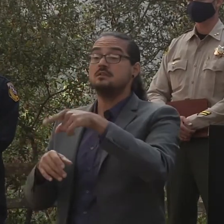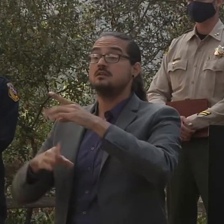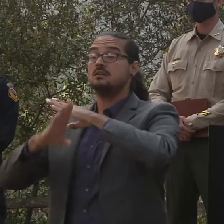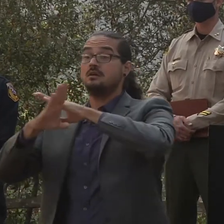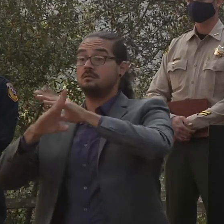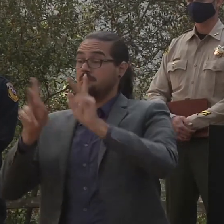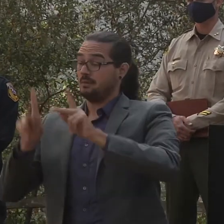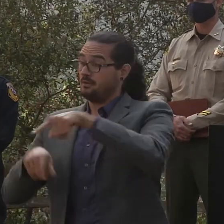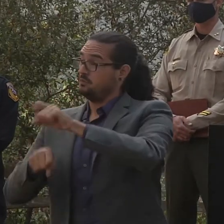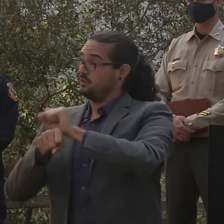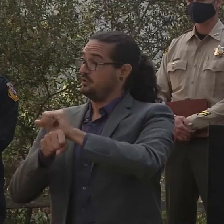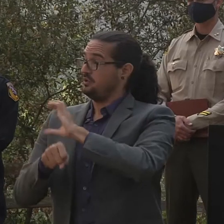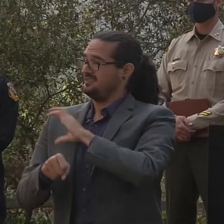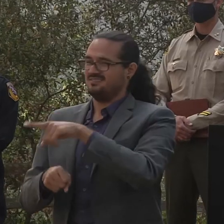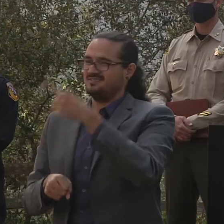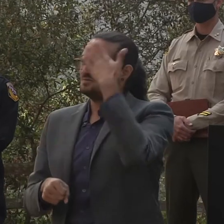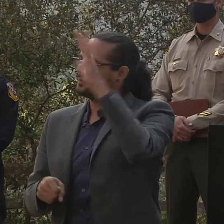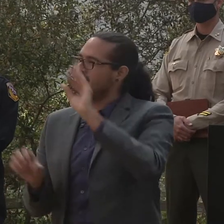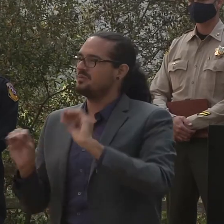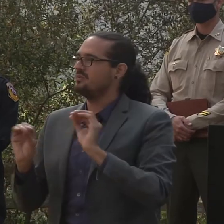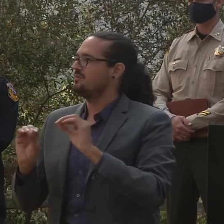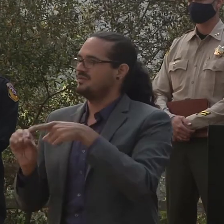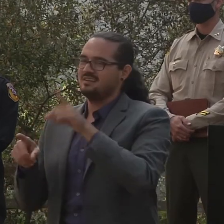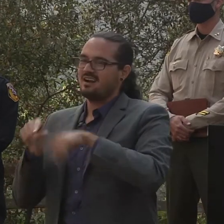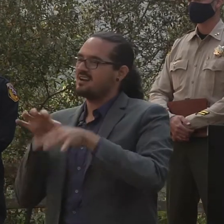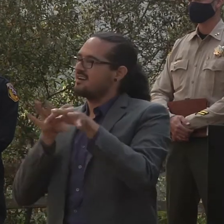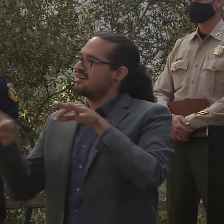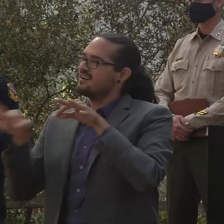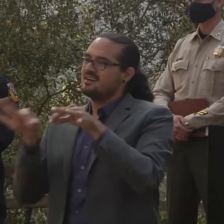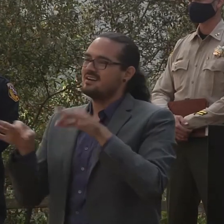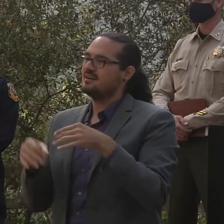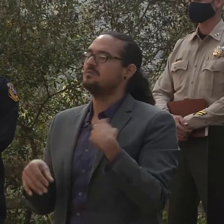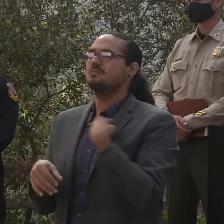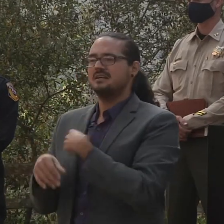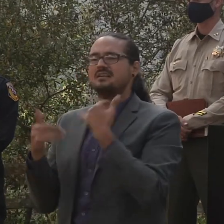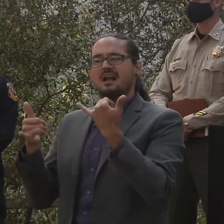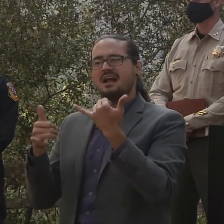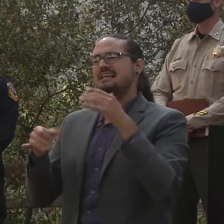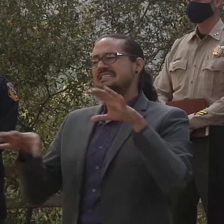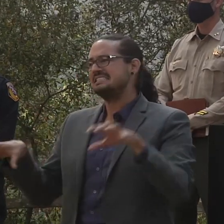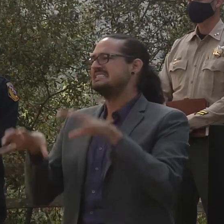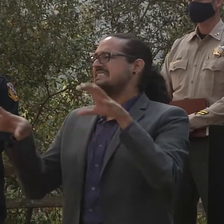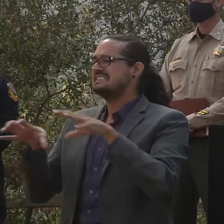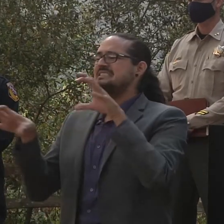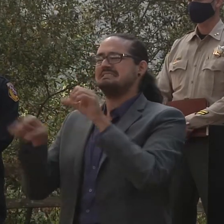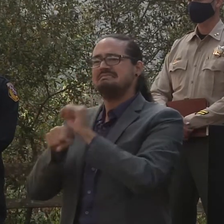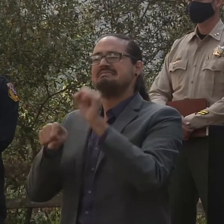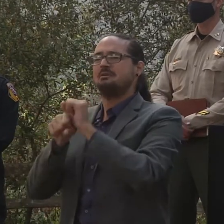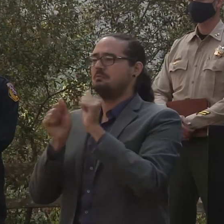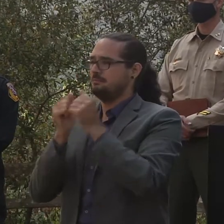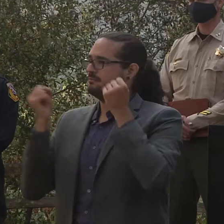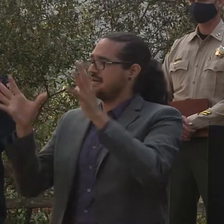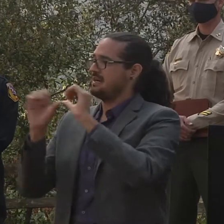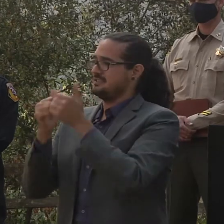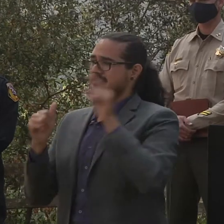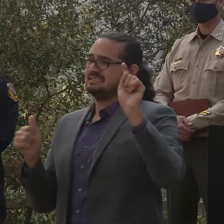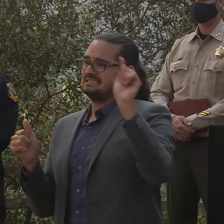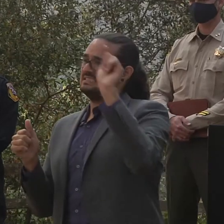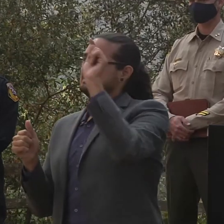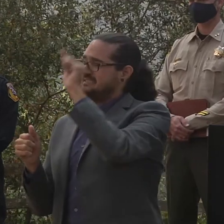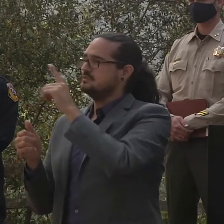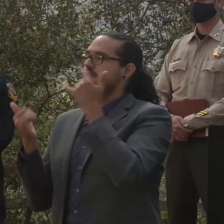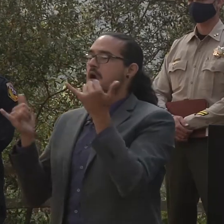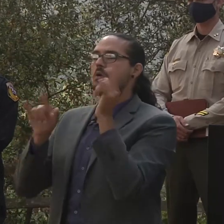We are working with multiple agencies to inspect the areas that have been damaged and to identify hazards. As this